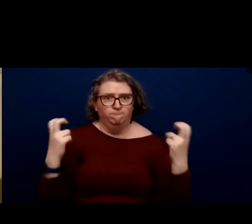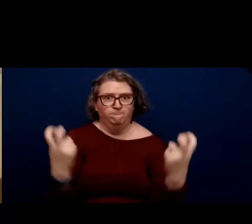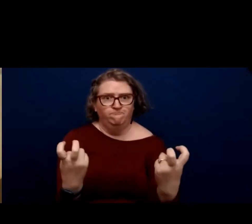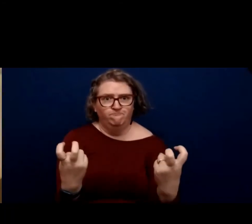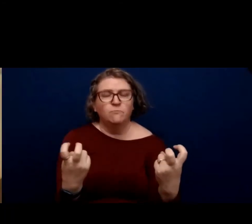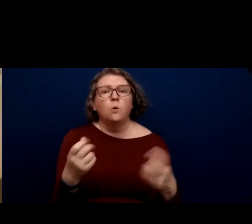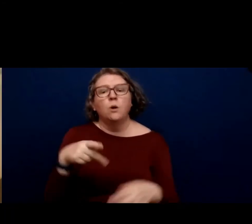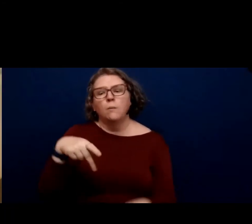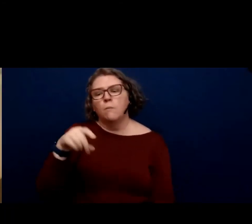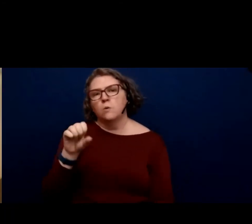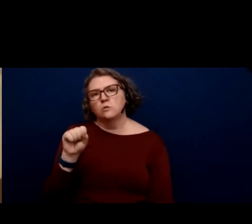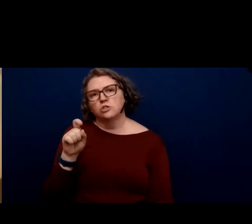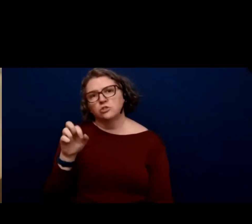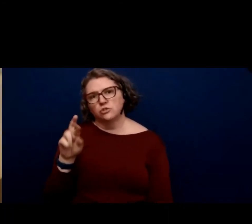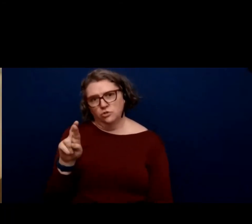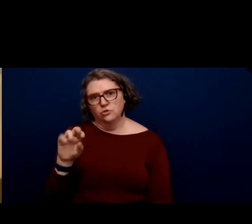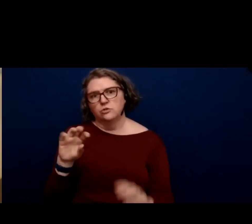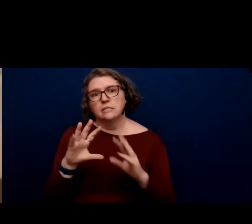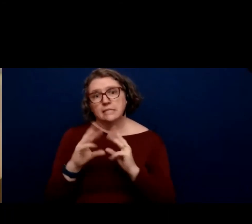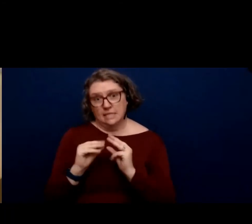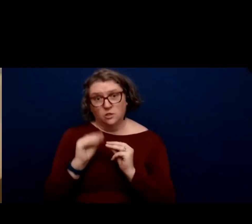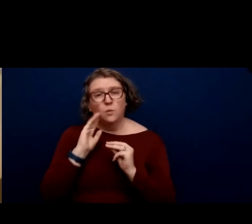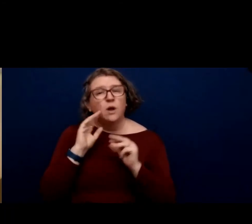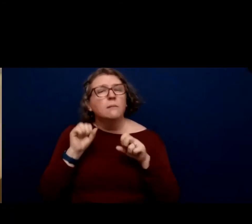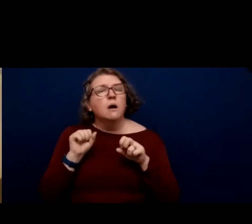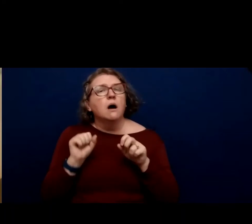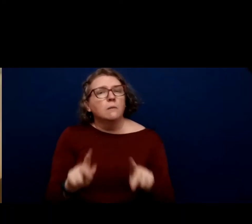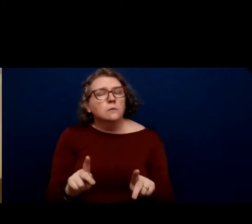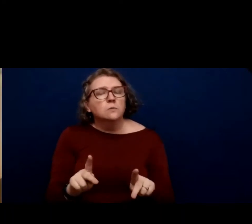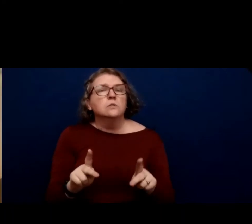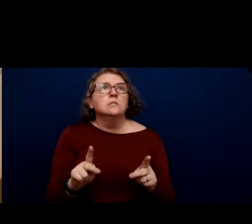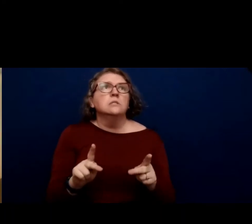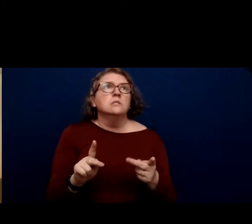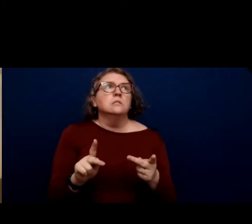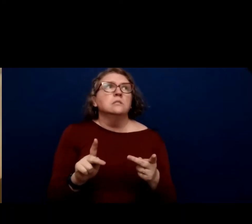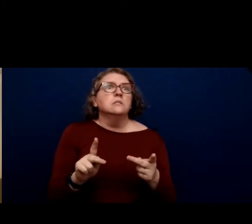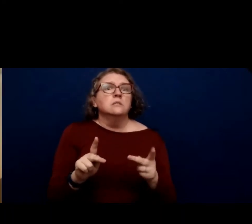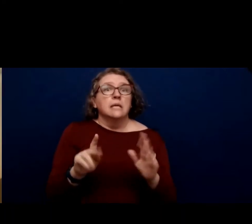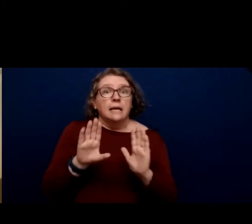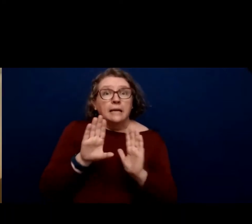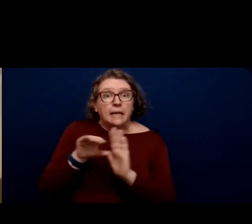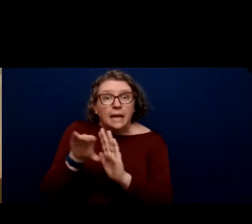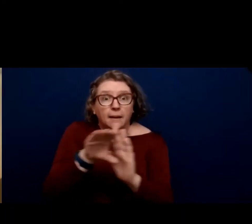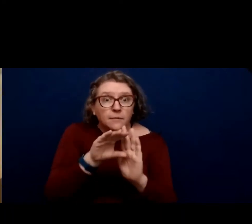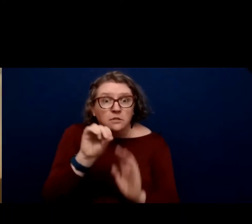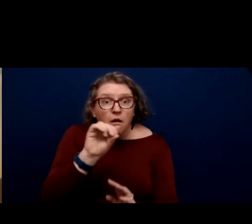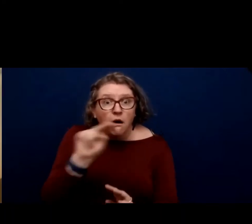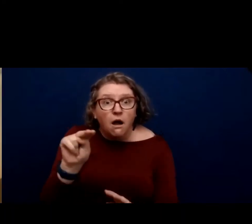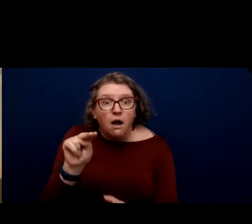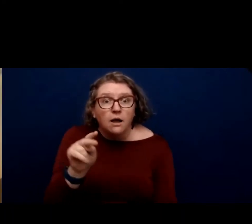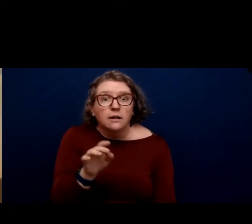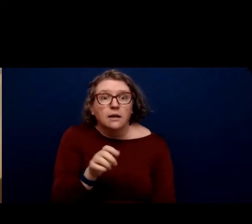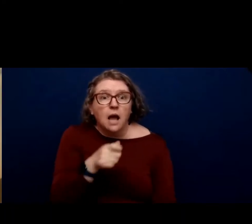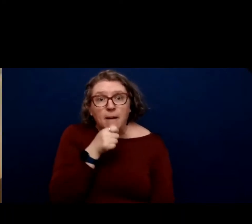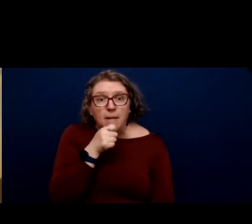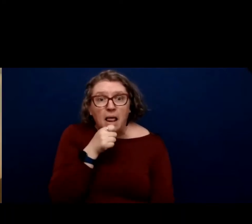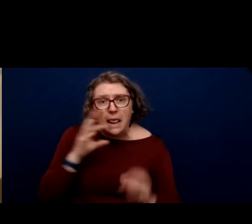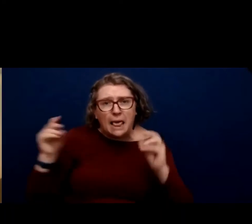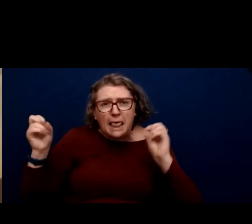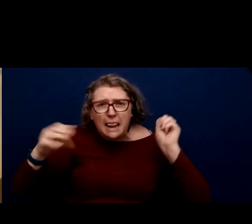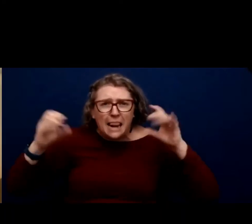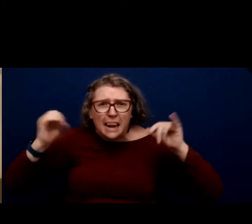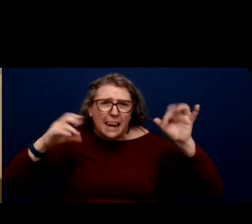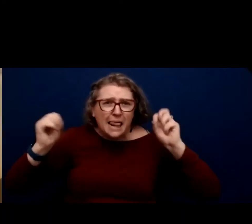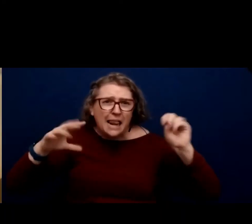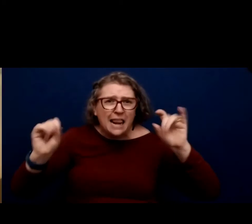sessions, those will be opportunities where cameras can be on and mics will be live. And